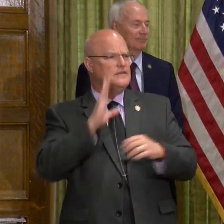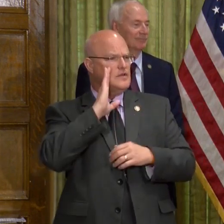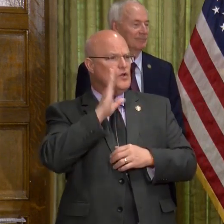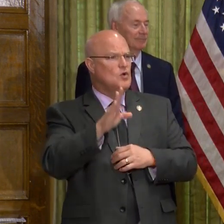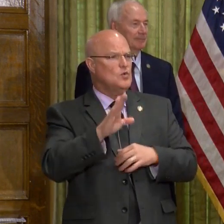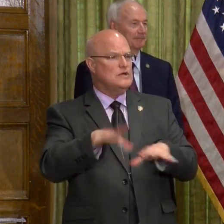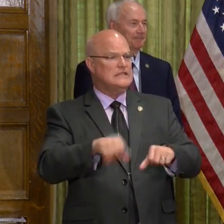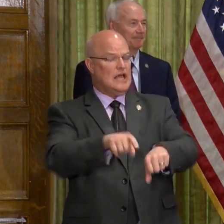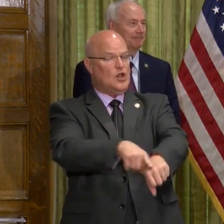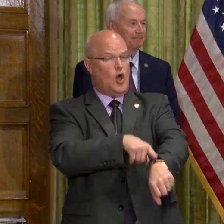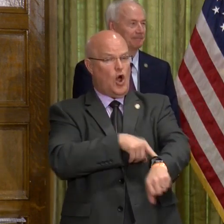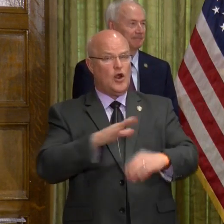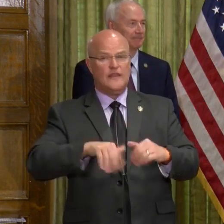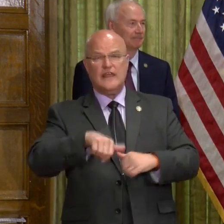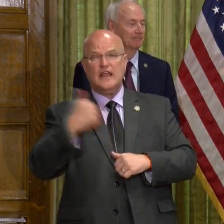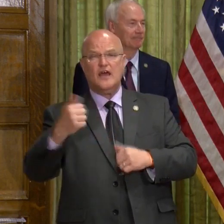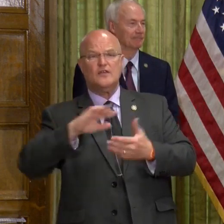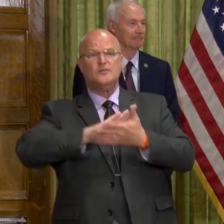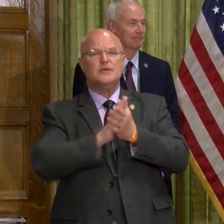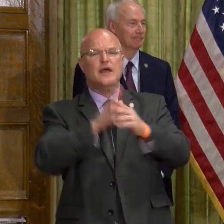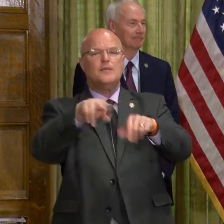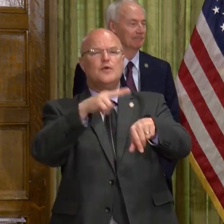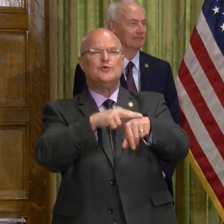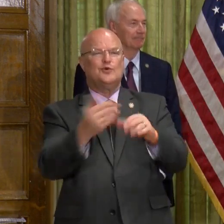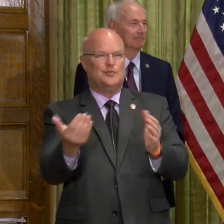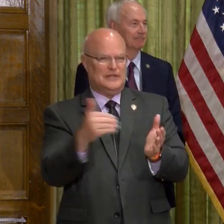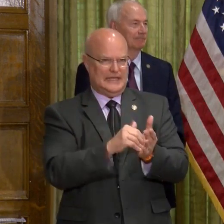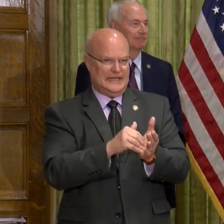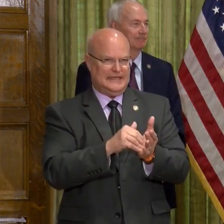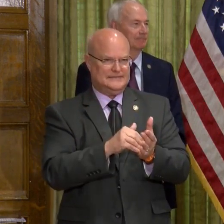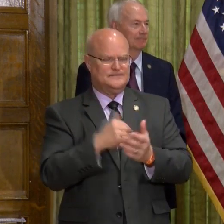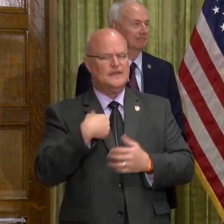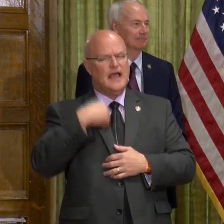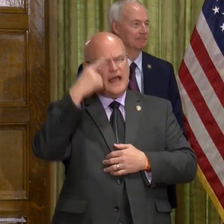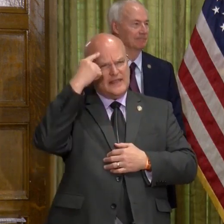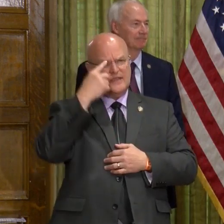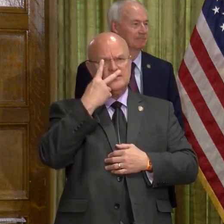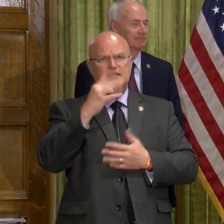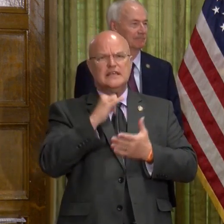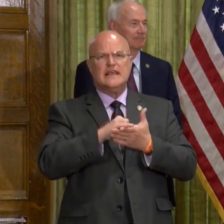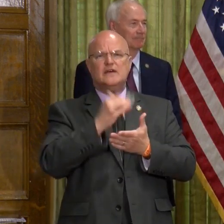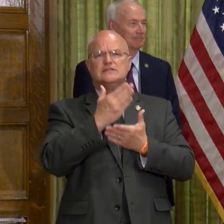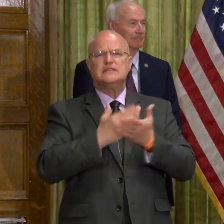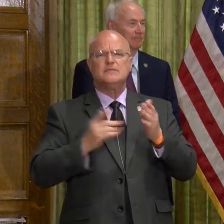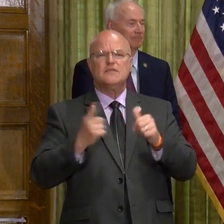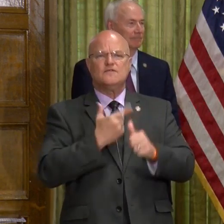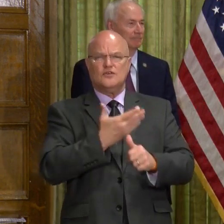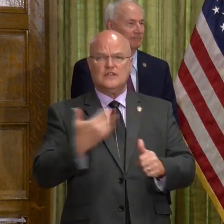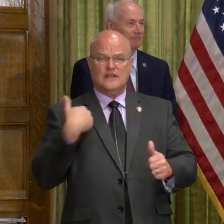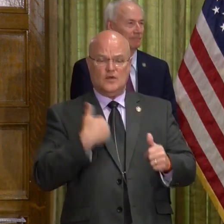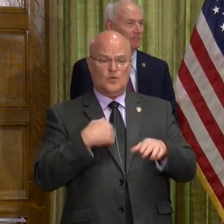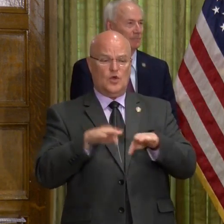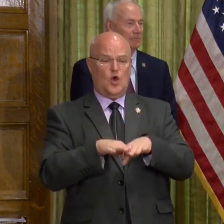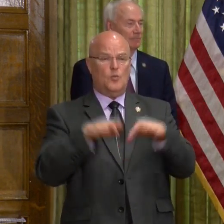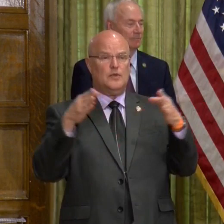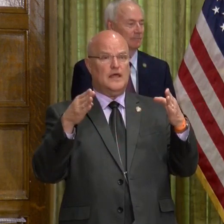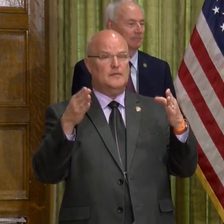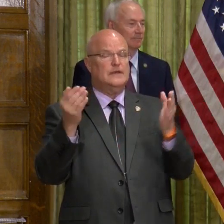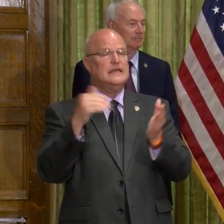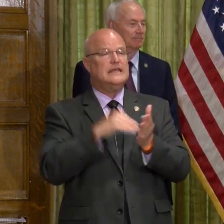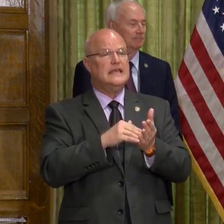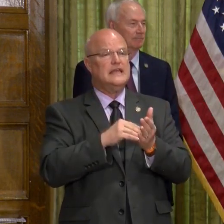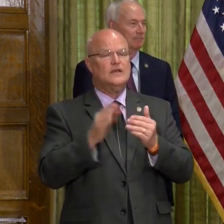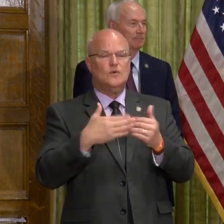take longer than others to normalize. And I think you'll see that even with some of the first things that we open up or reopen,